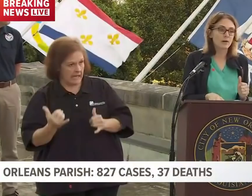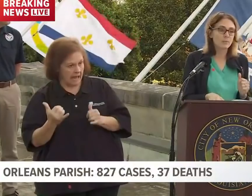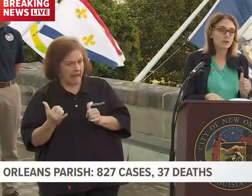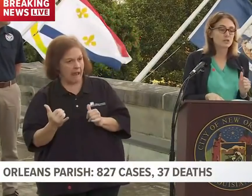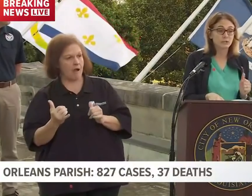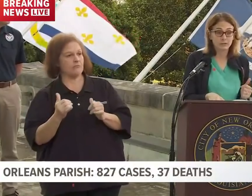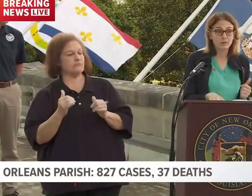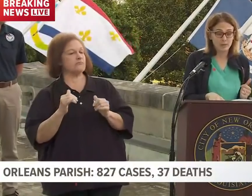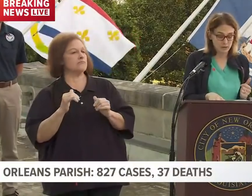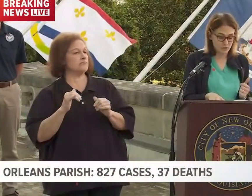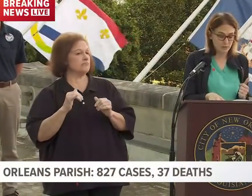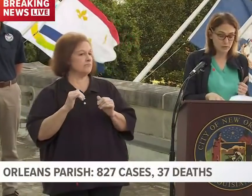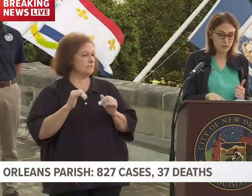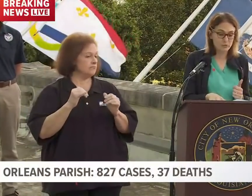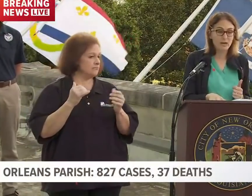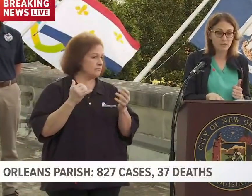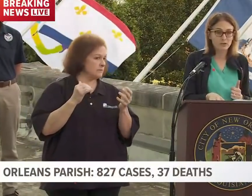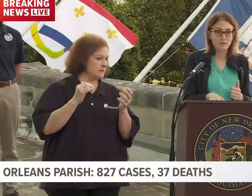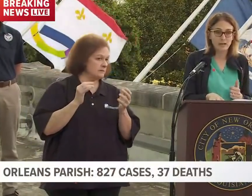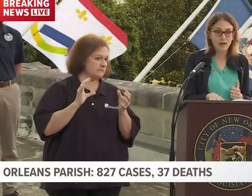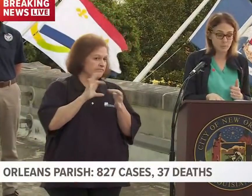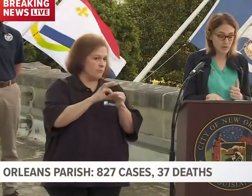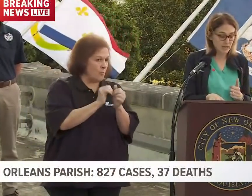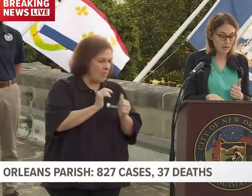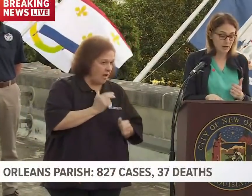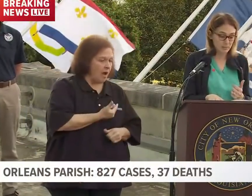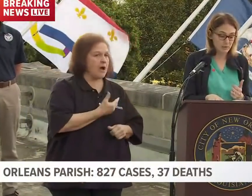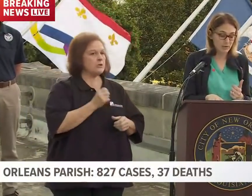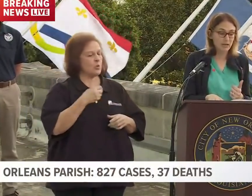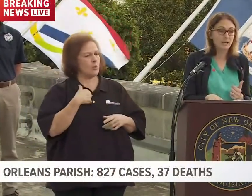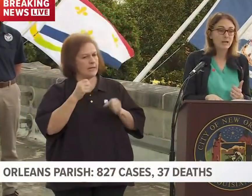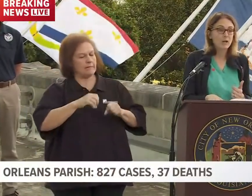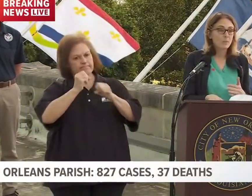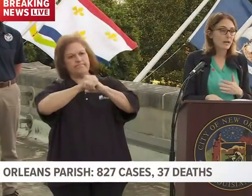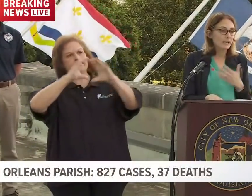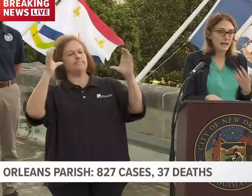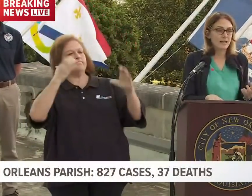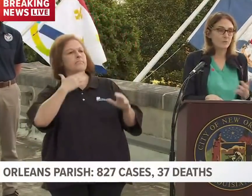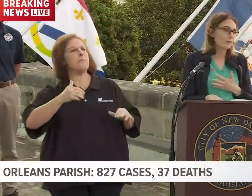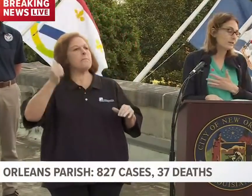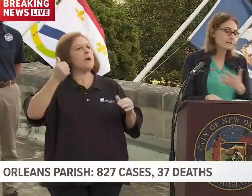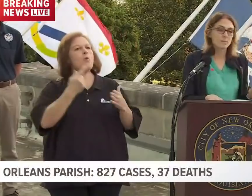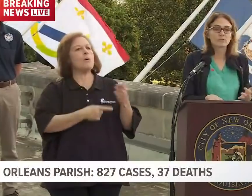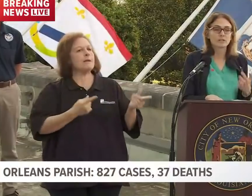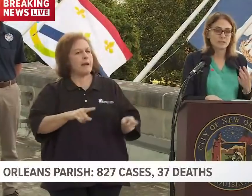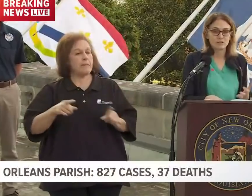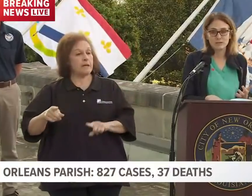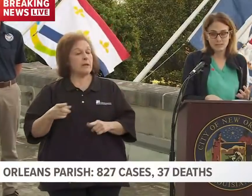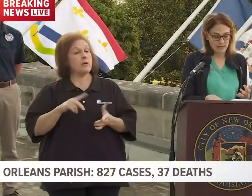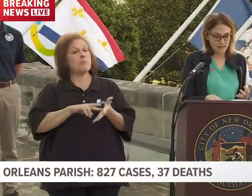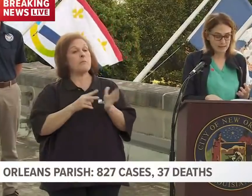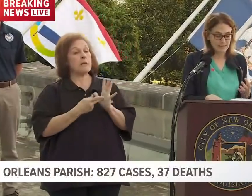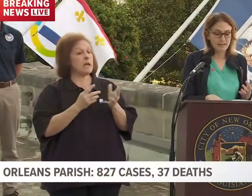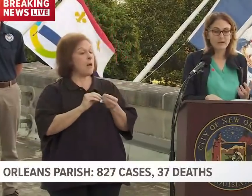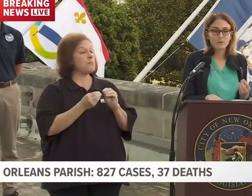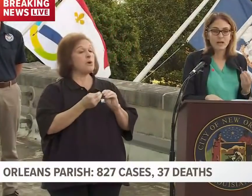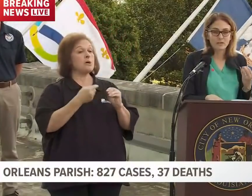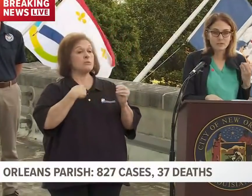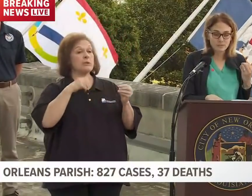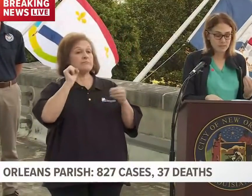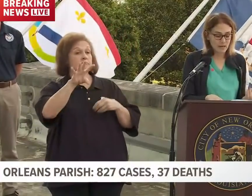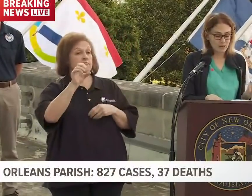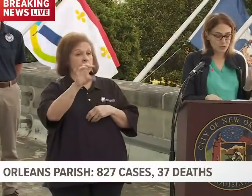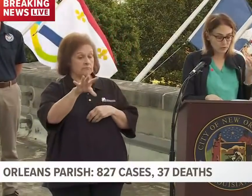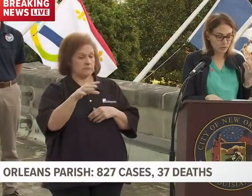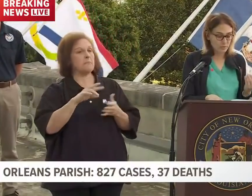have a much clearer picture of the true nature of the outbreak in our community. But again, what these numbers continue to tell us is that we